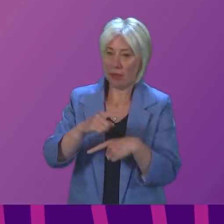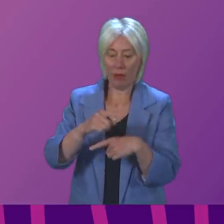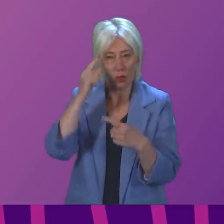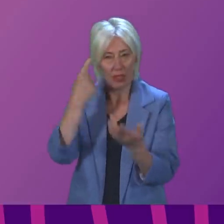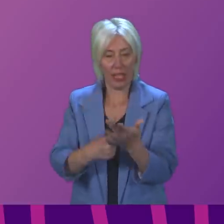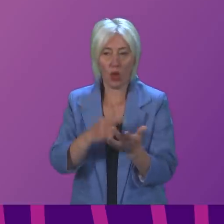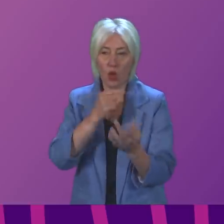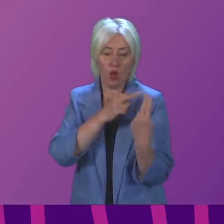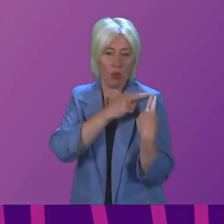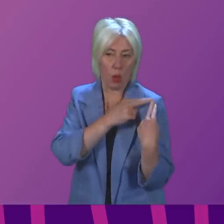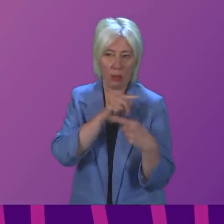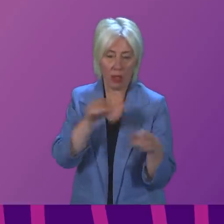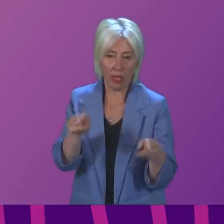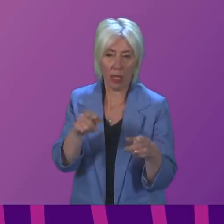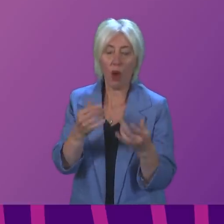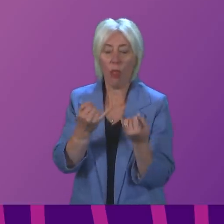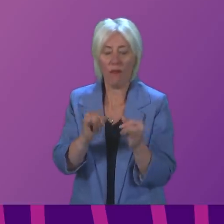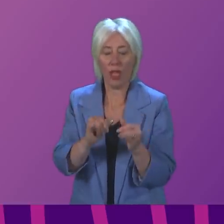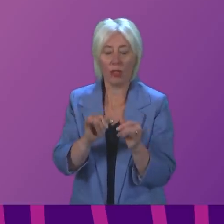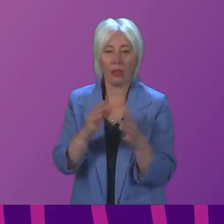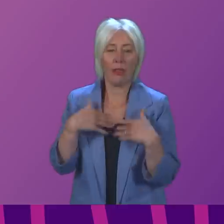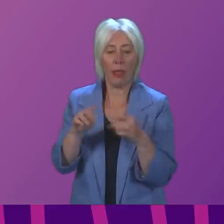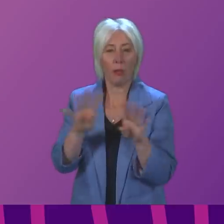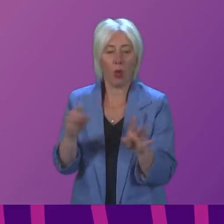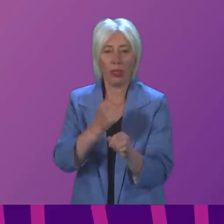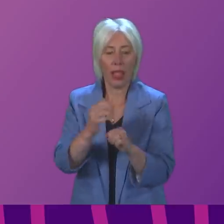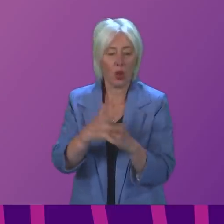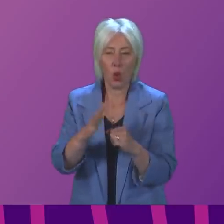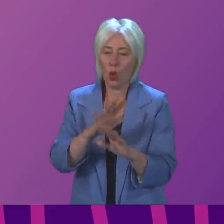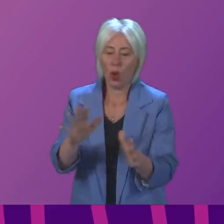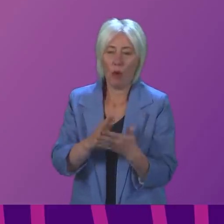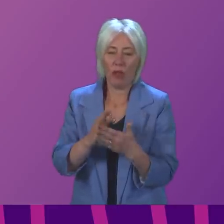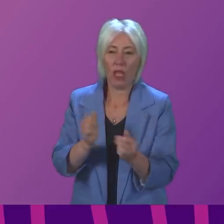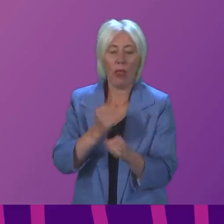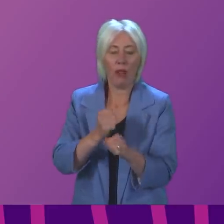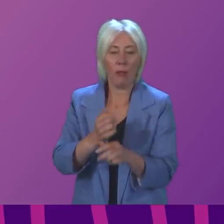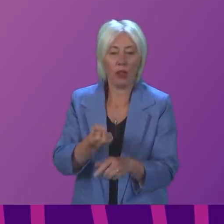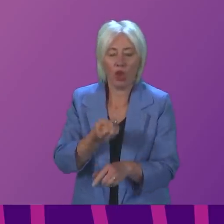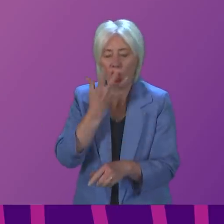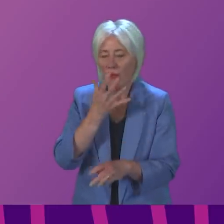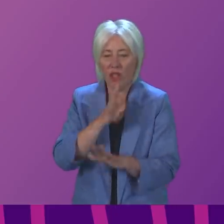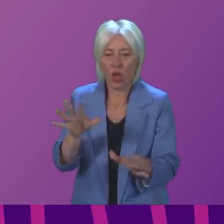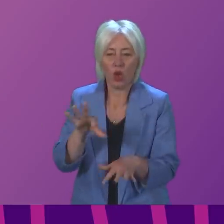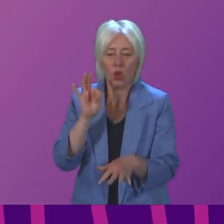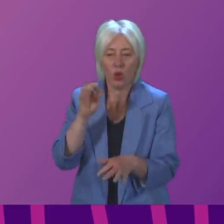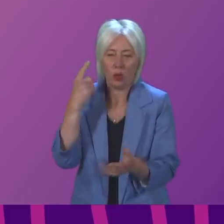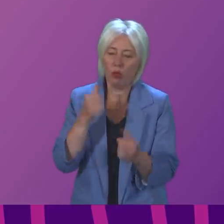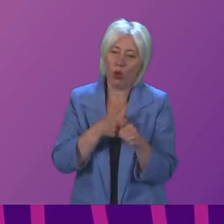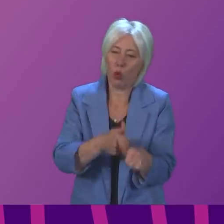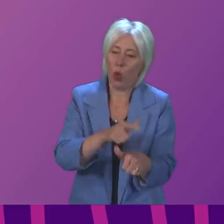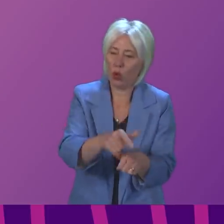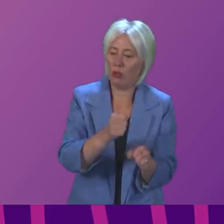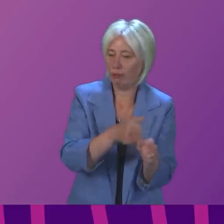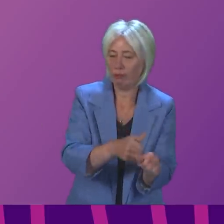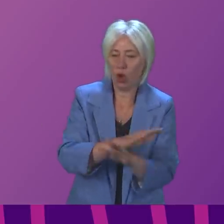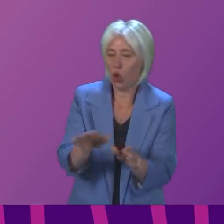or a failed health board leadership. Shamefully, the government chose the wrong side. When there is